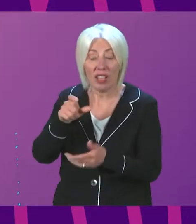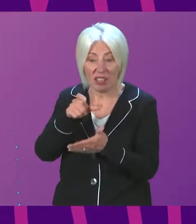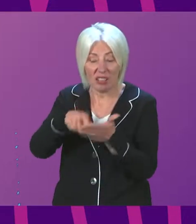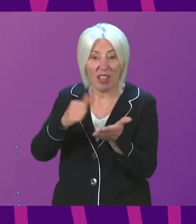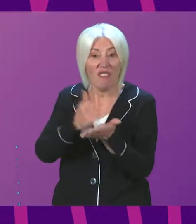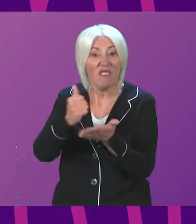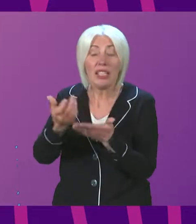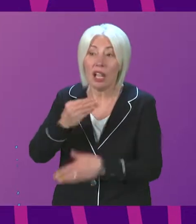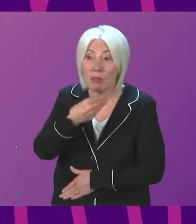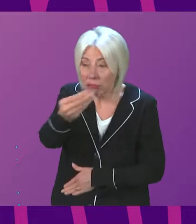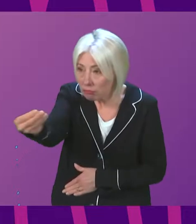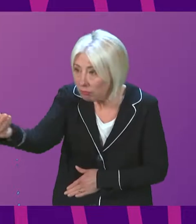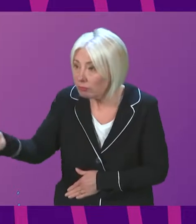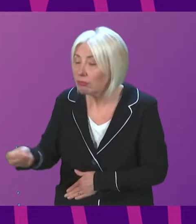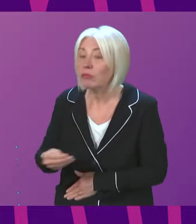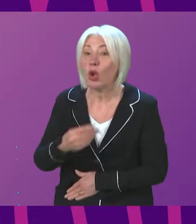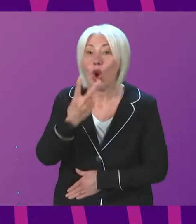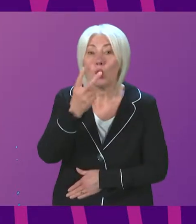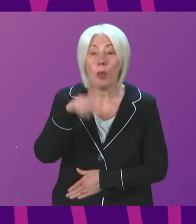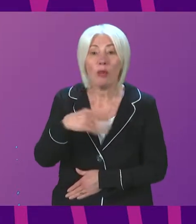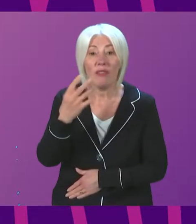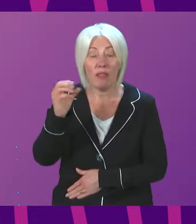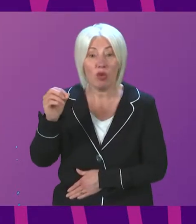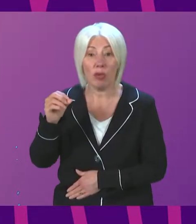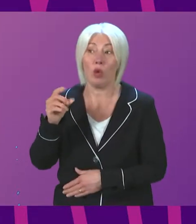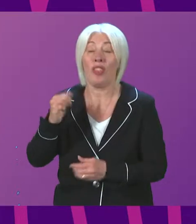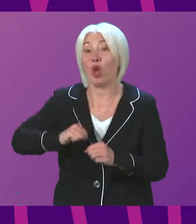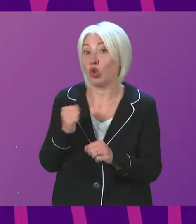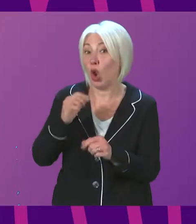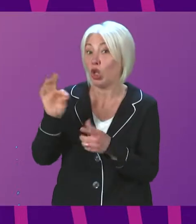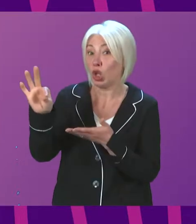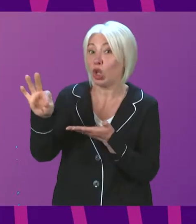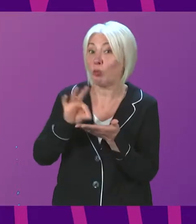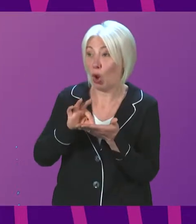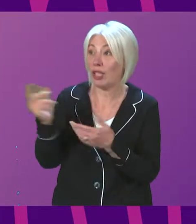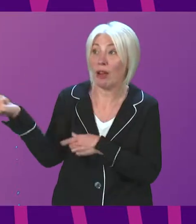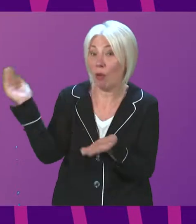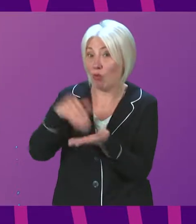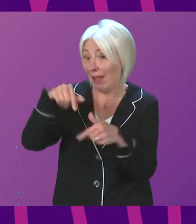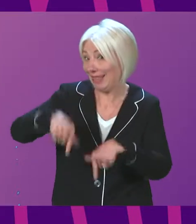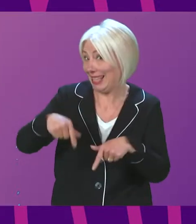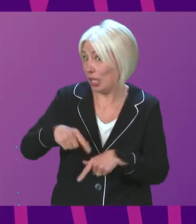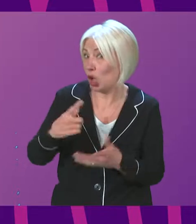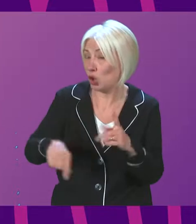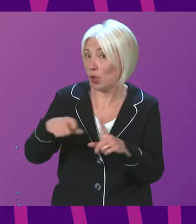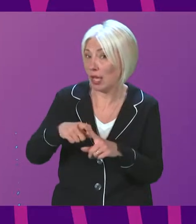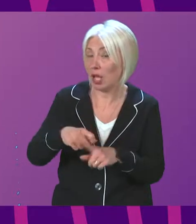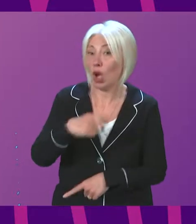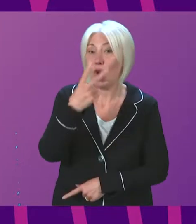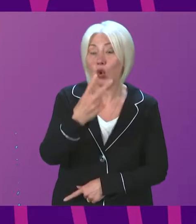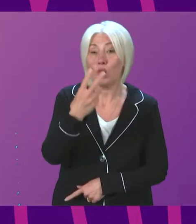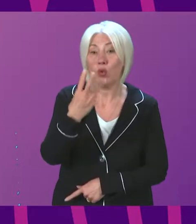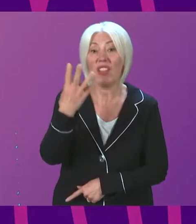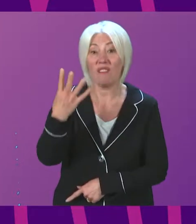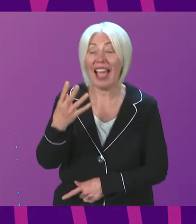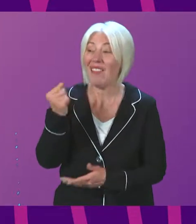4,200 displaced Ukrainians with a Scottish sponsor have now arrived in the UK 2,035 of those